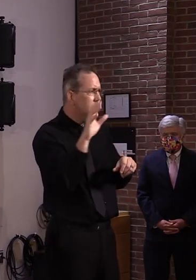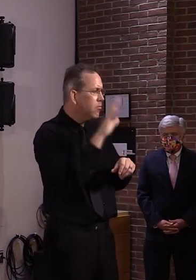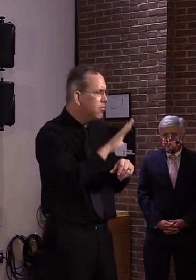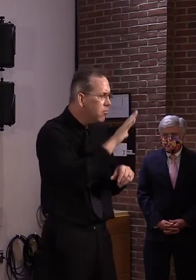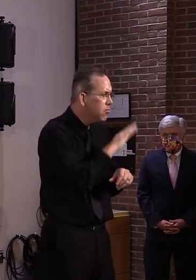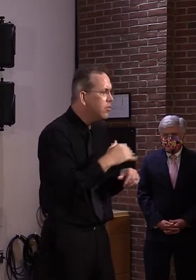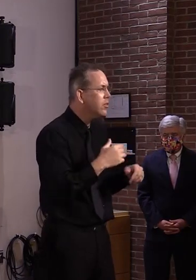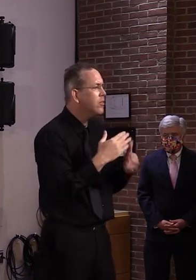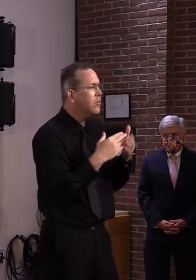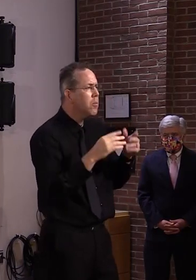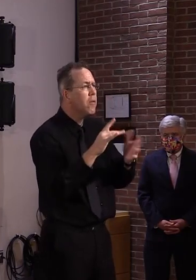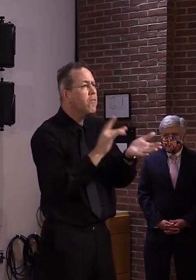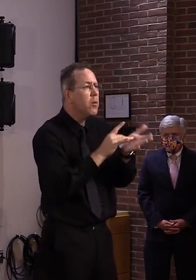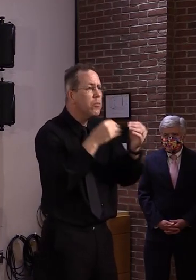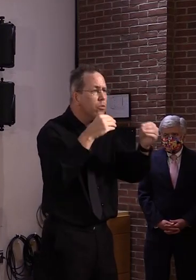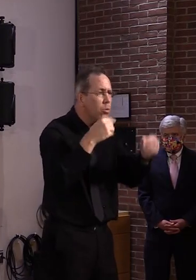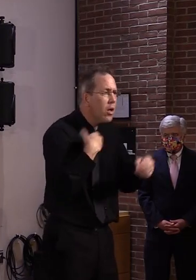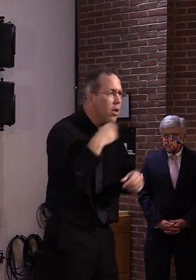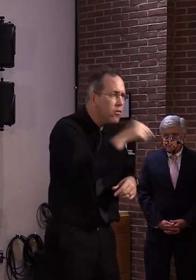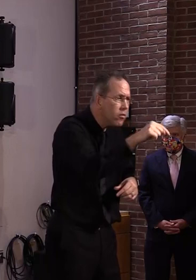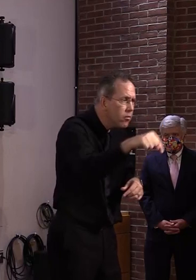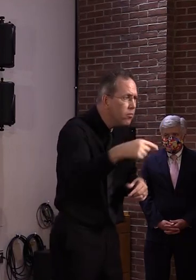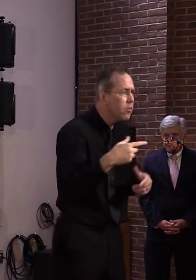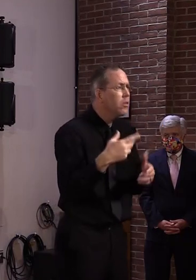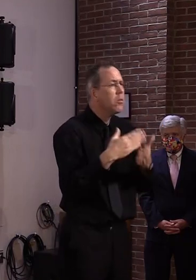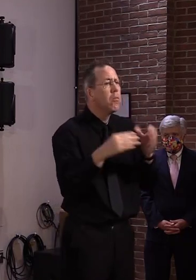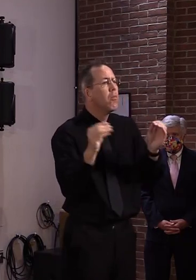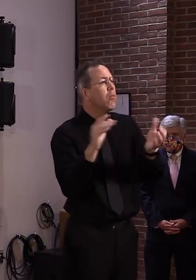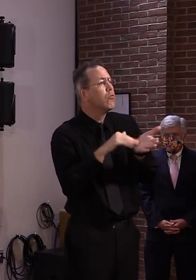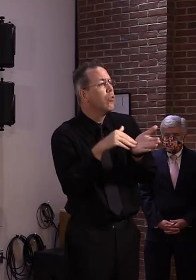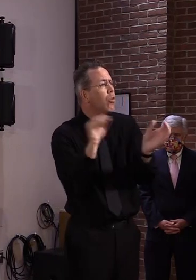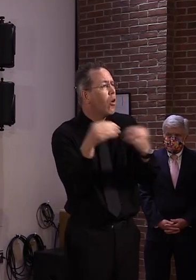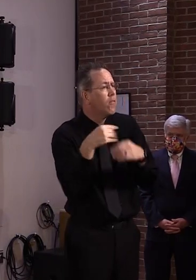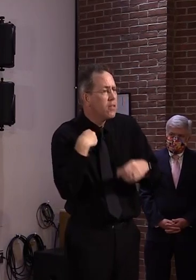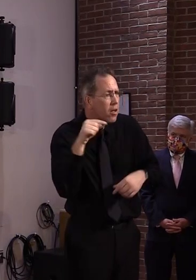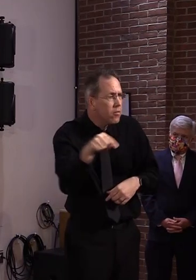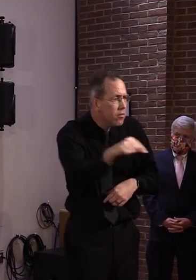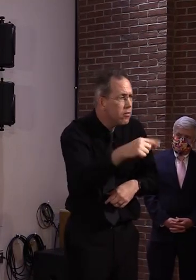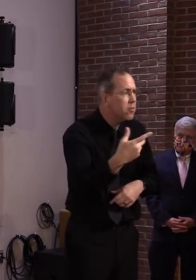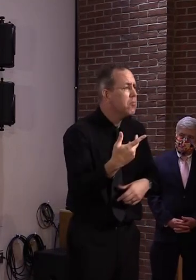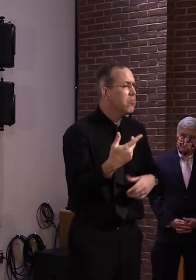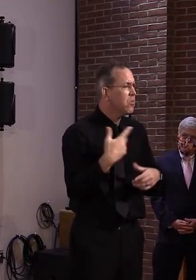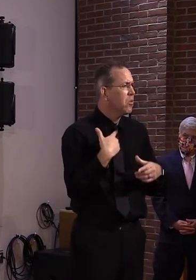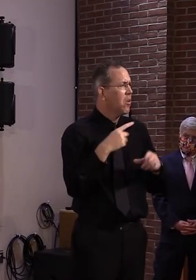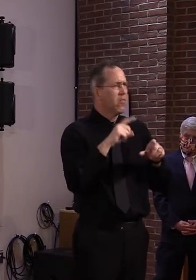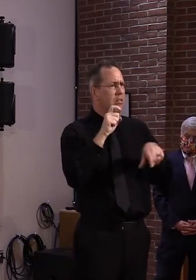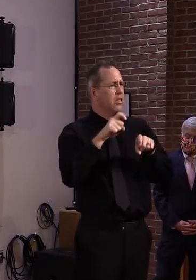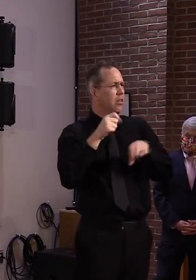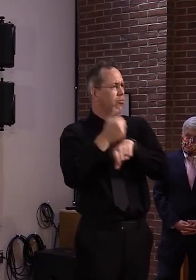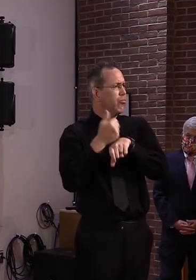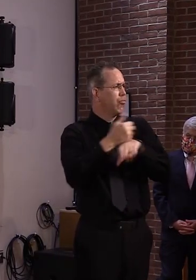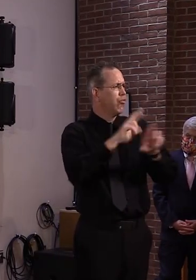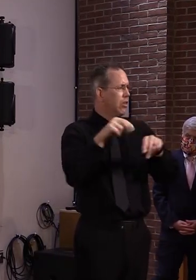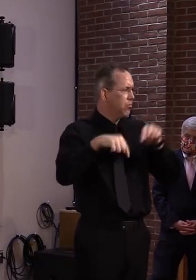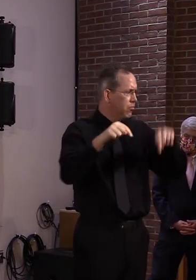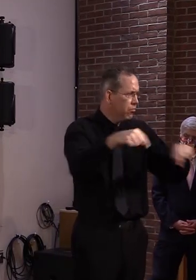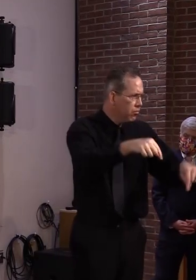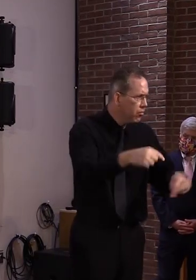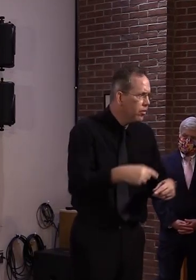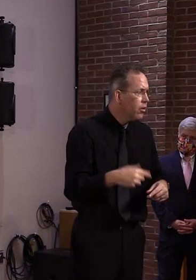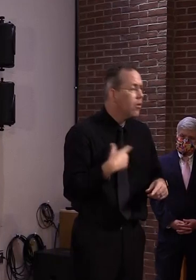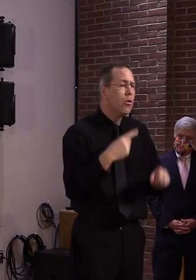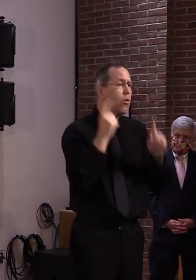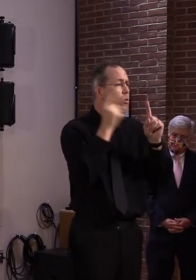and in doctor's offices and in the healthcare system. So what we're trying to do actively is broaden the portfolio